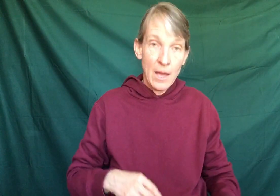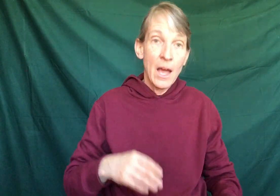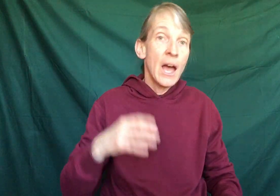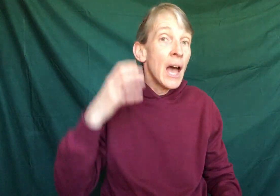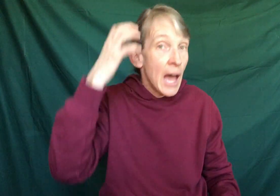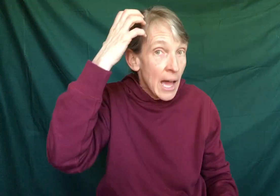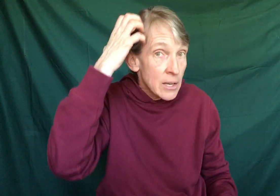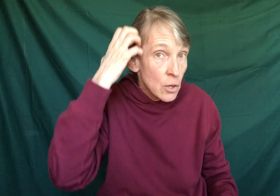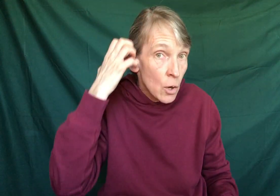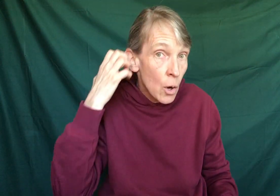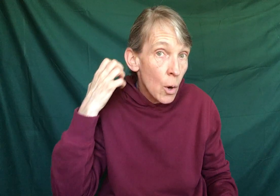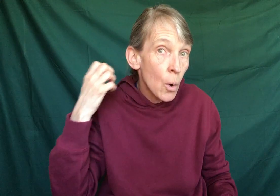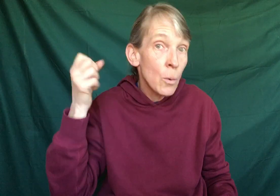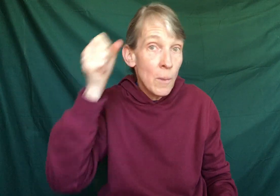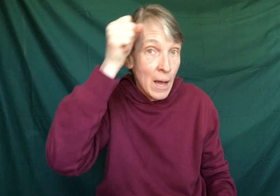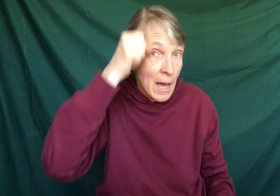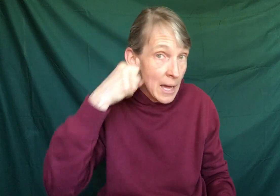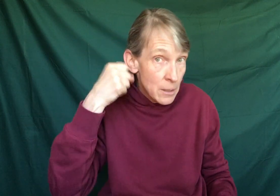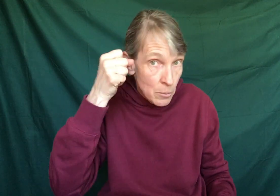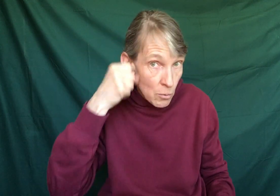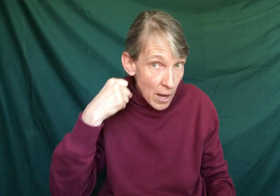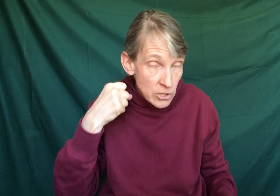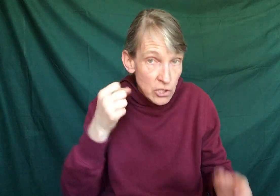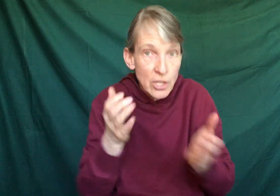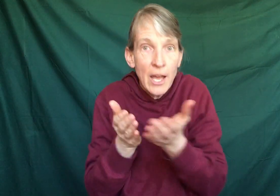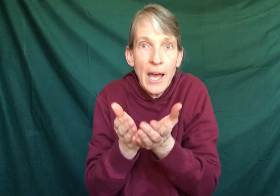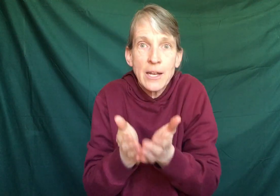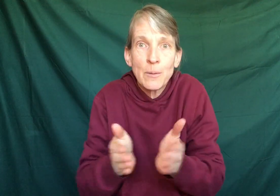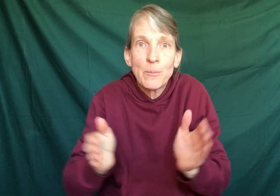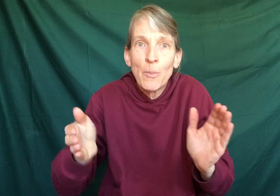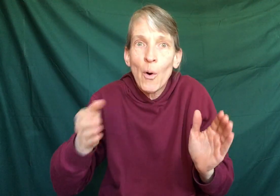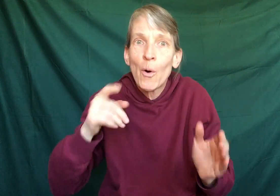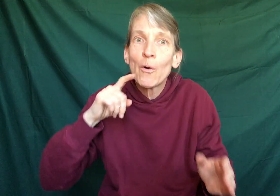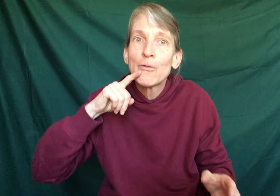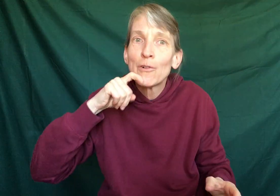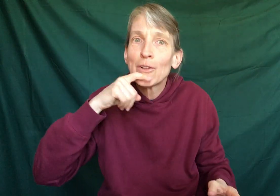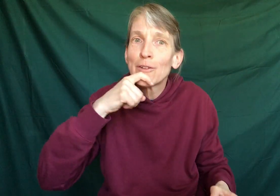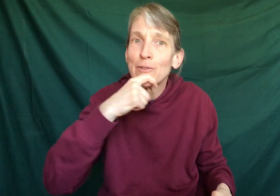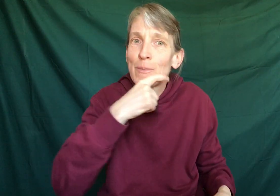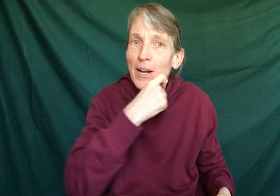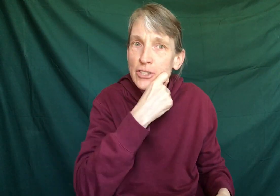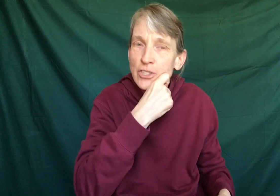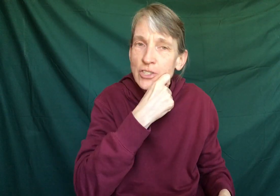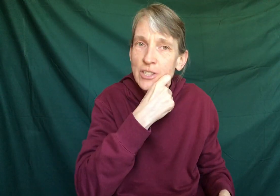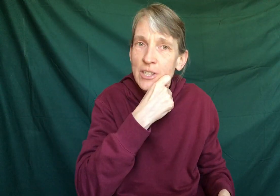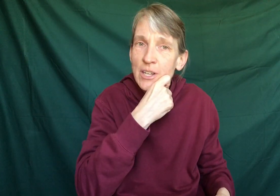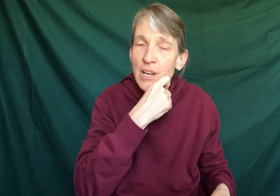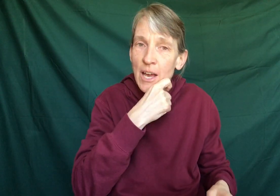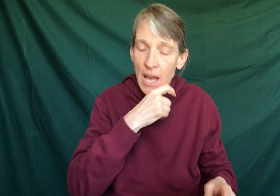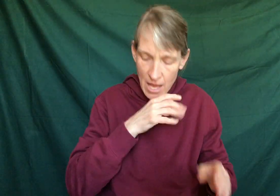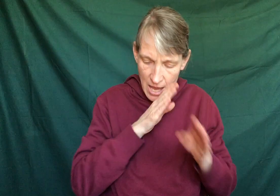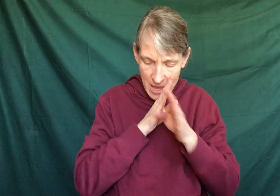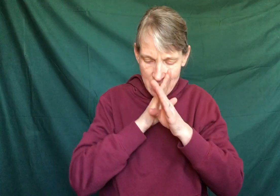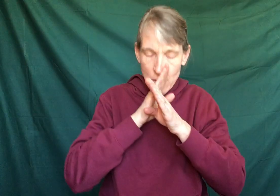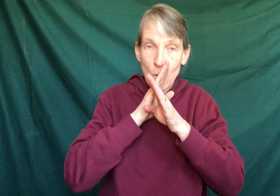And a comb and a brush. And a bowl full of mush. And a